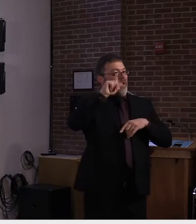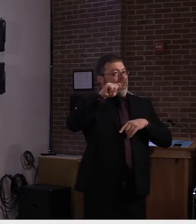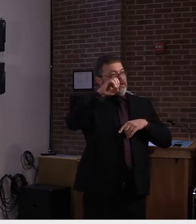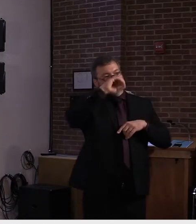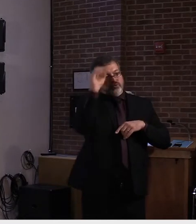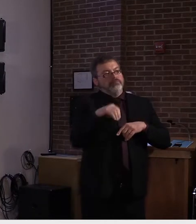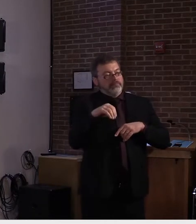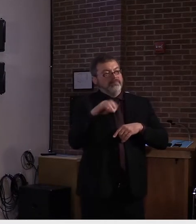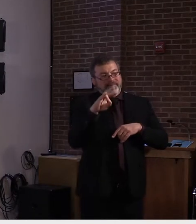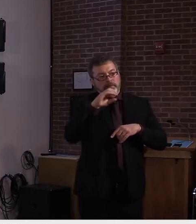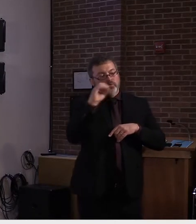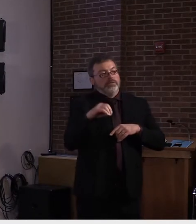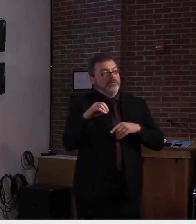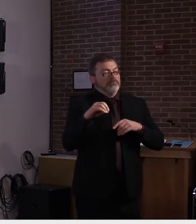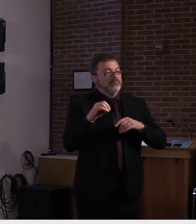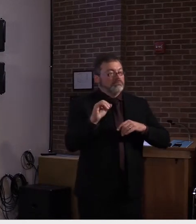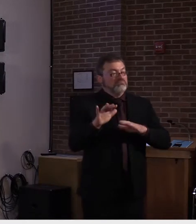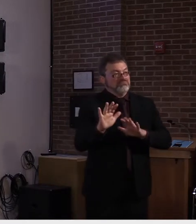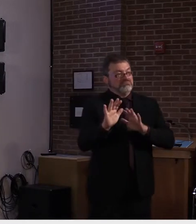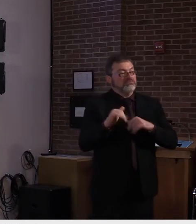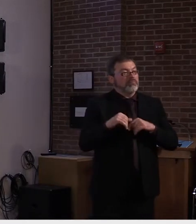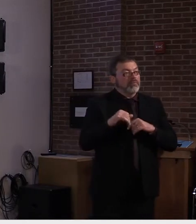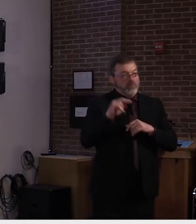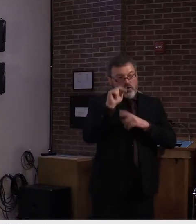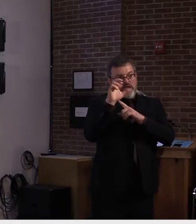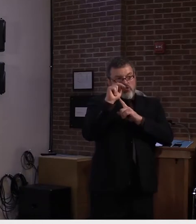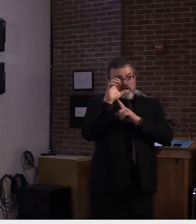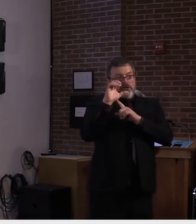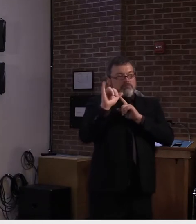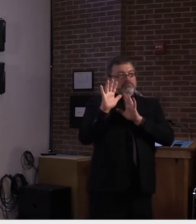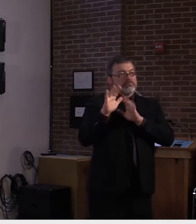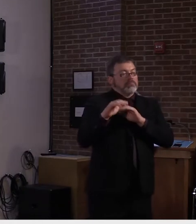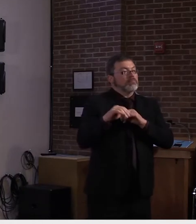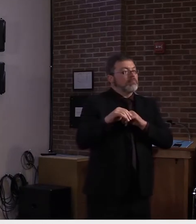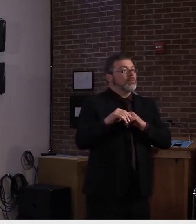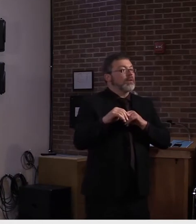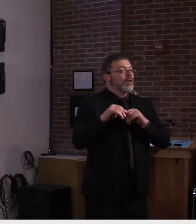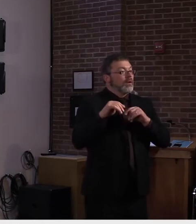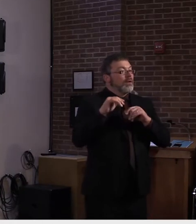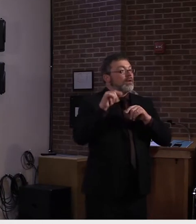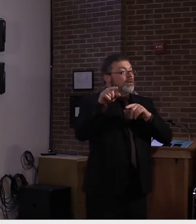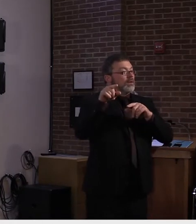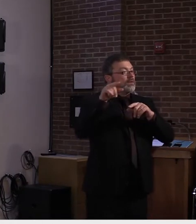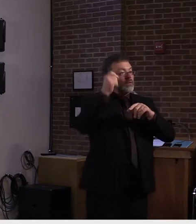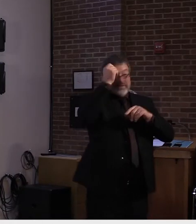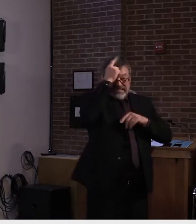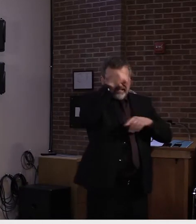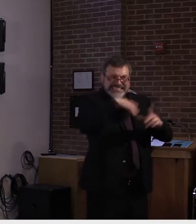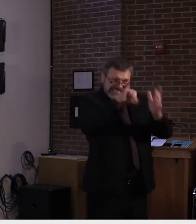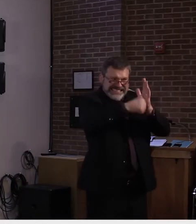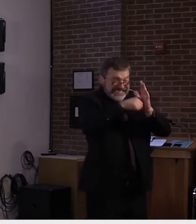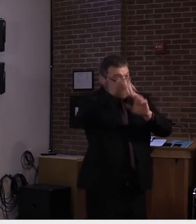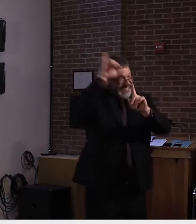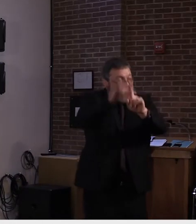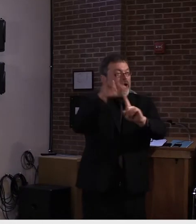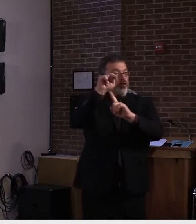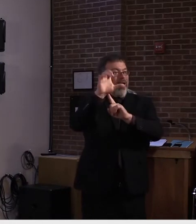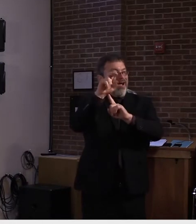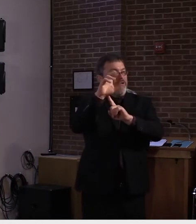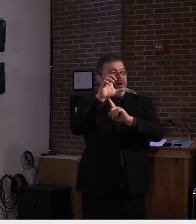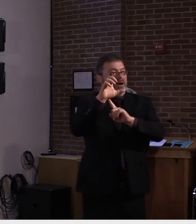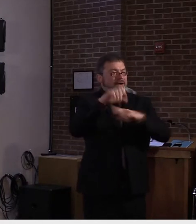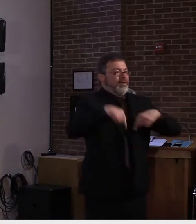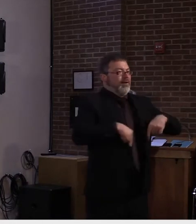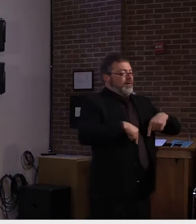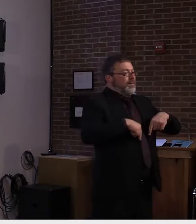Vermont, they were not testing students upon arrival at campus. Currently, there are